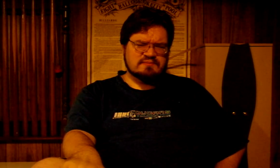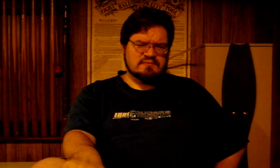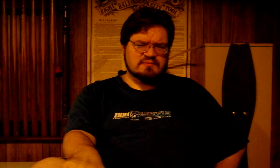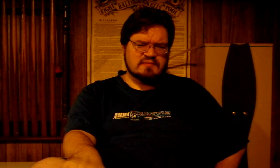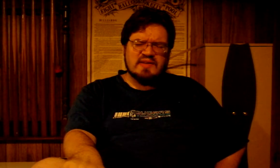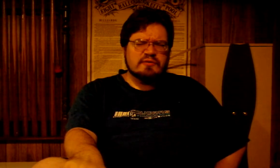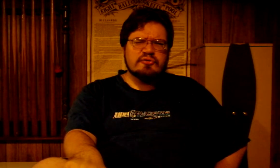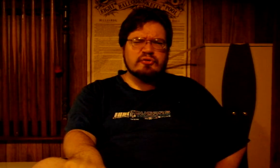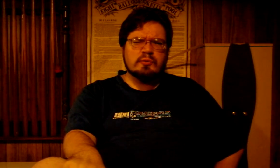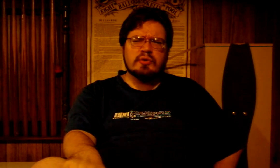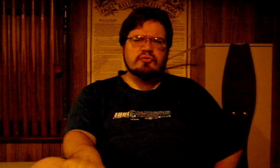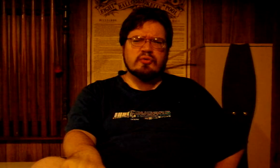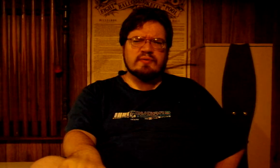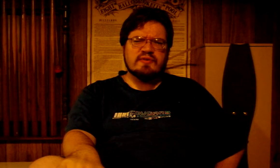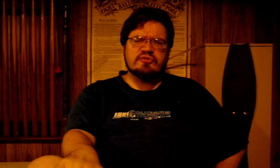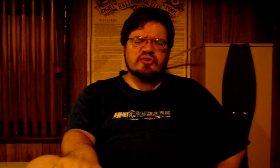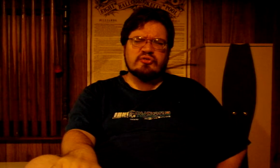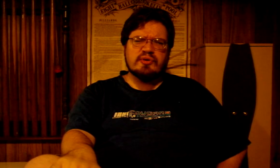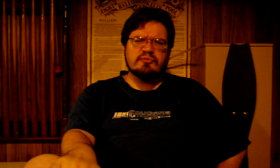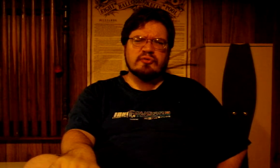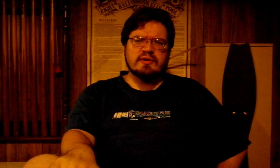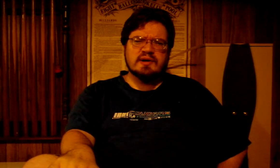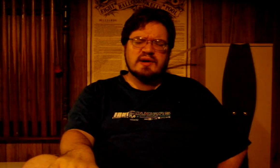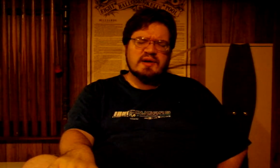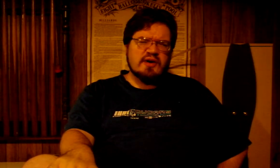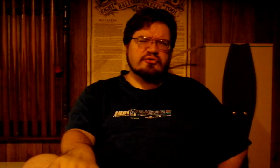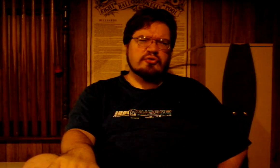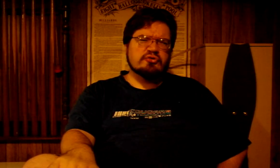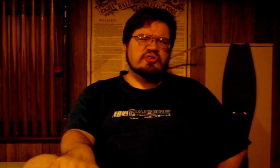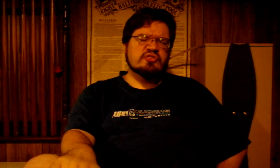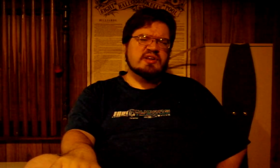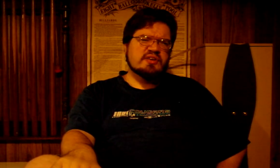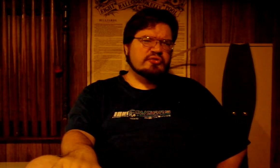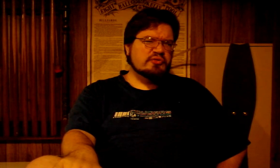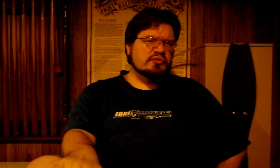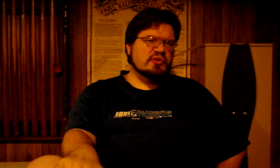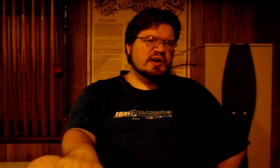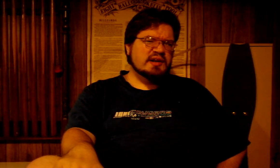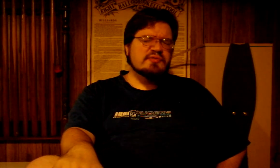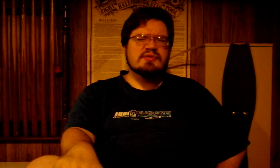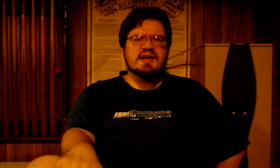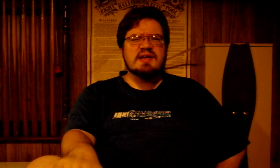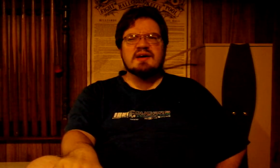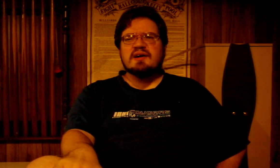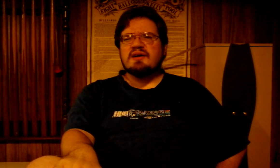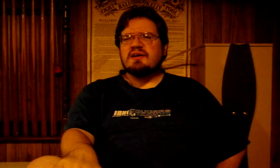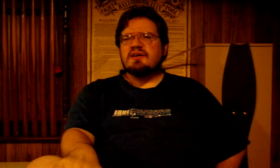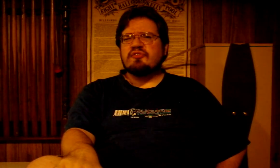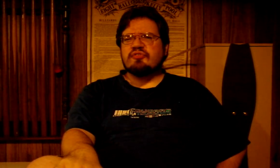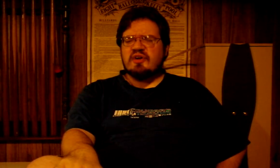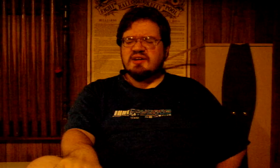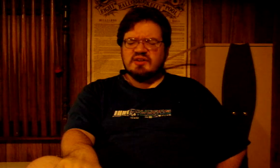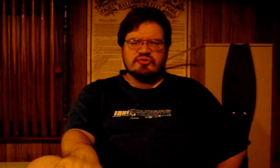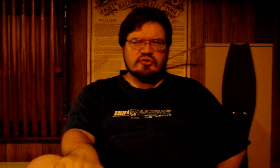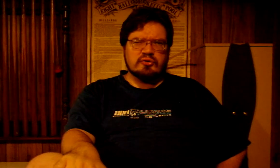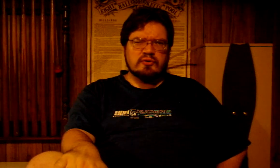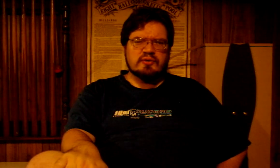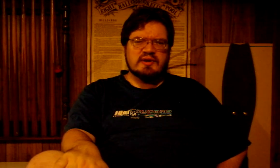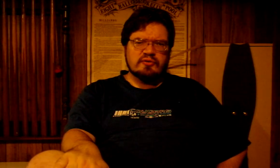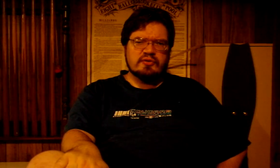And there isn't a word for it. There isn't a term for it. Our social engineers have defined every psychological illness,